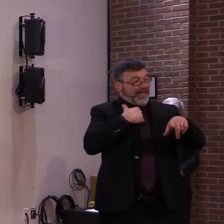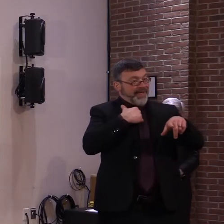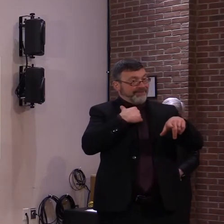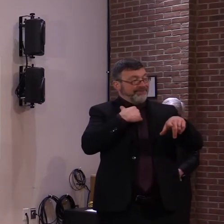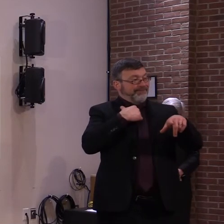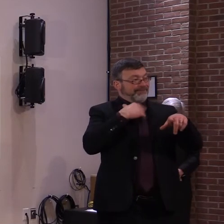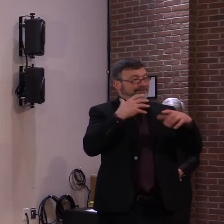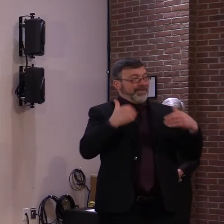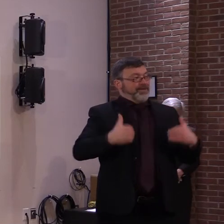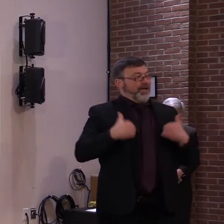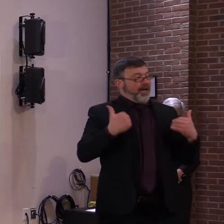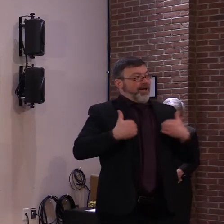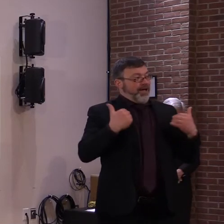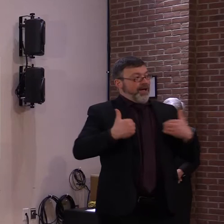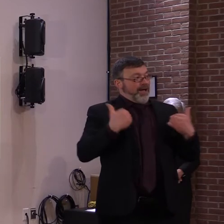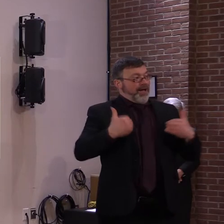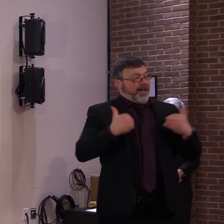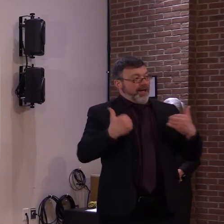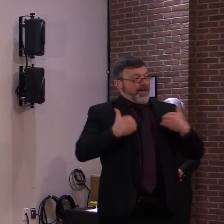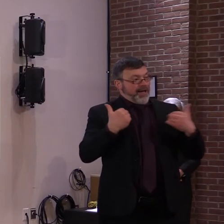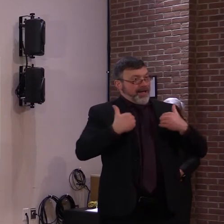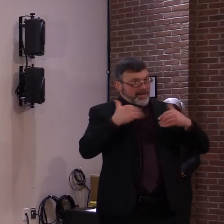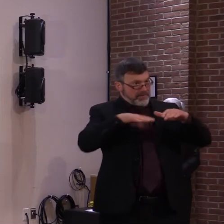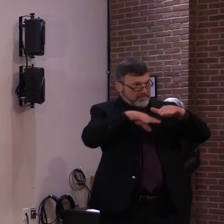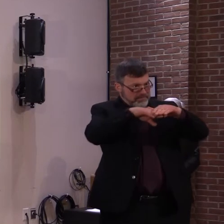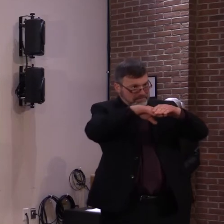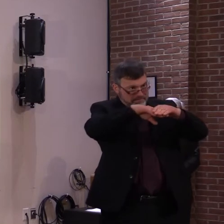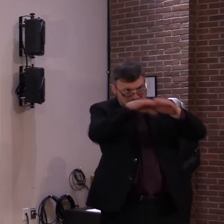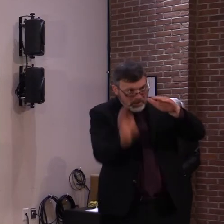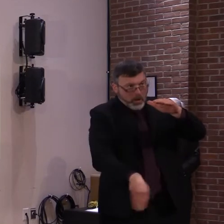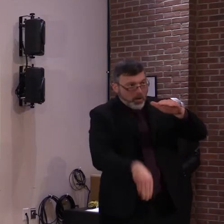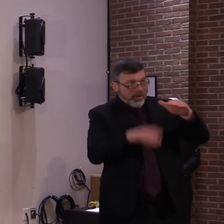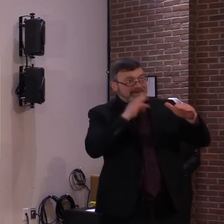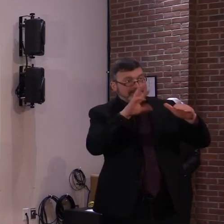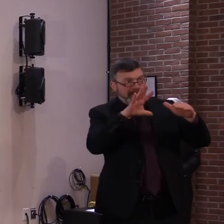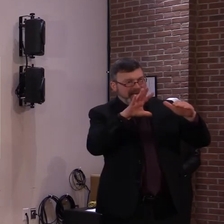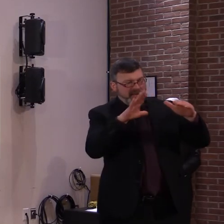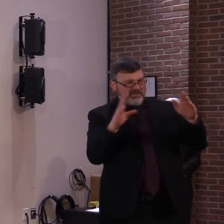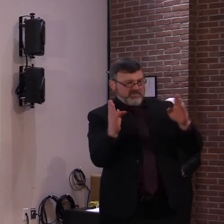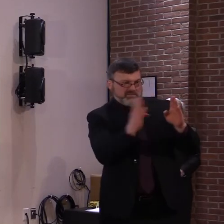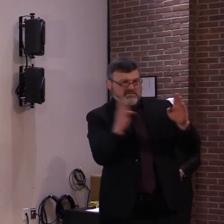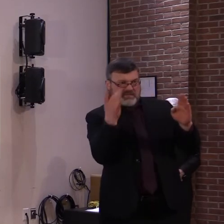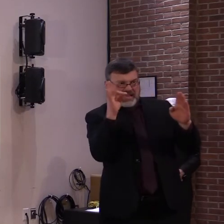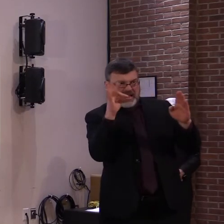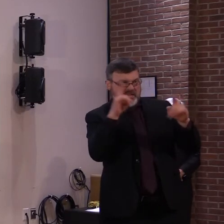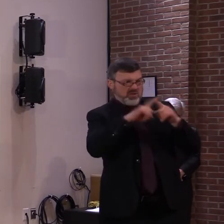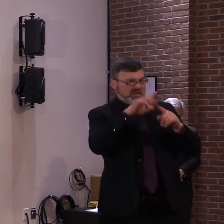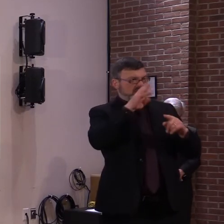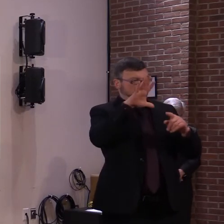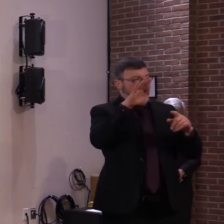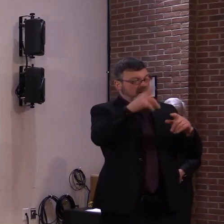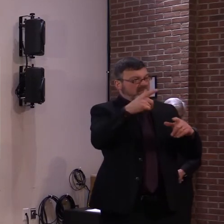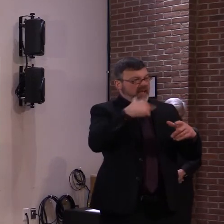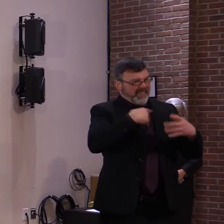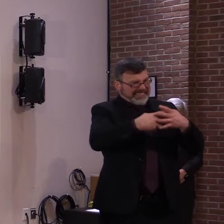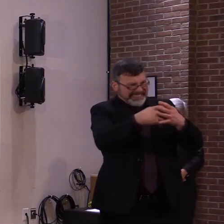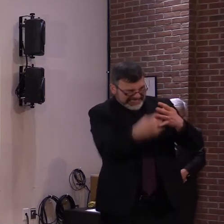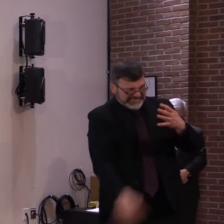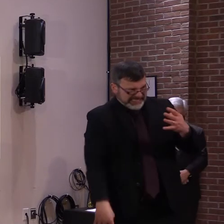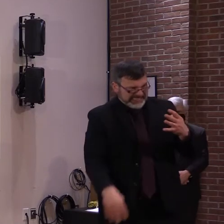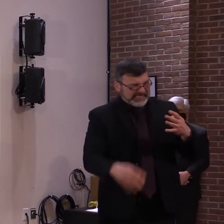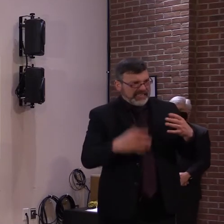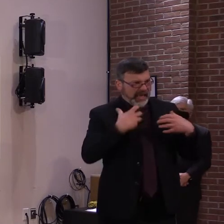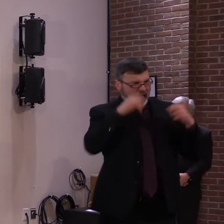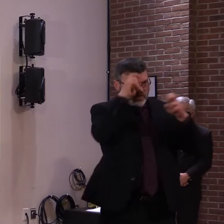is hospitalization, admission to an ICU, intubation or mechanical ventilation, or death.